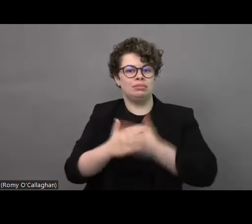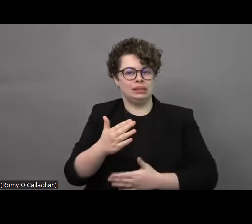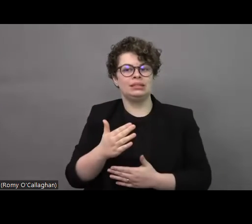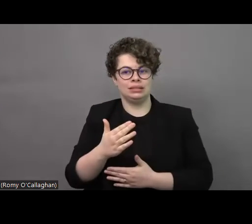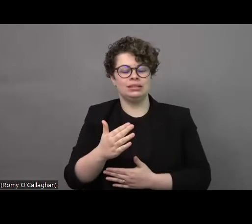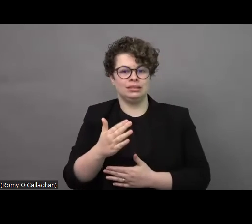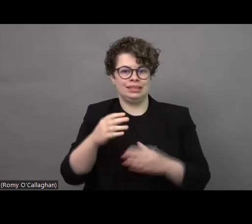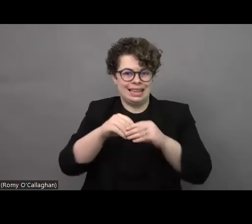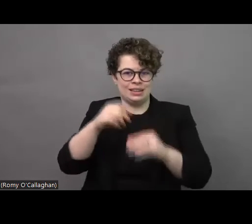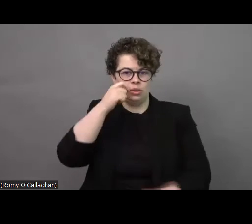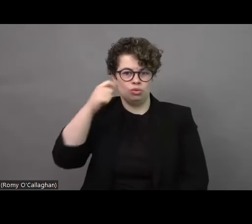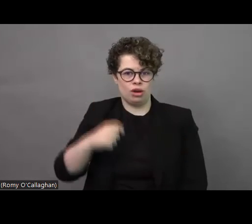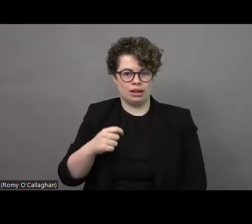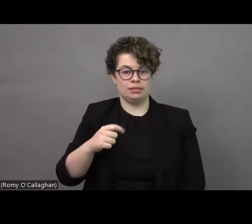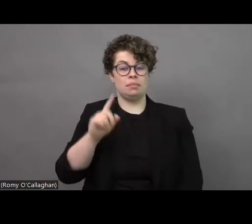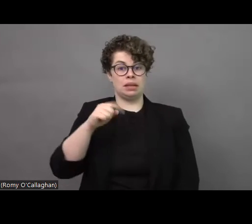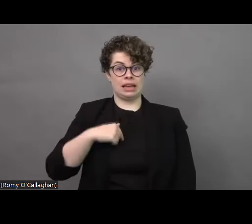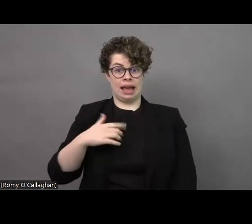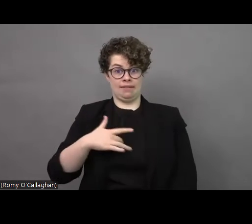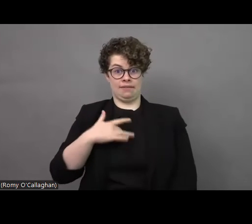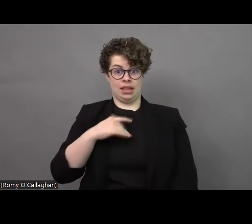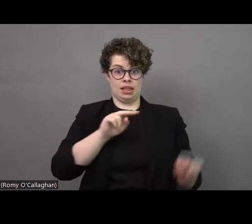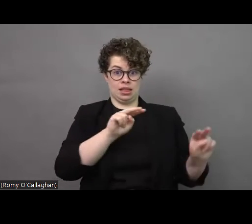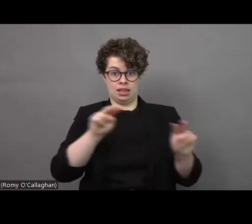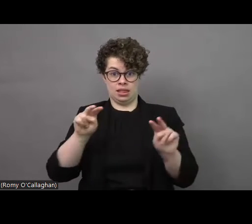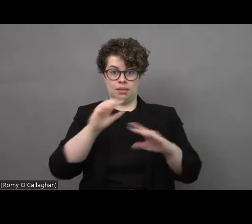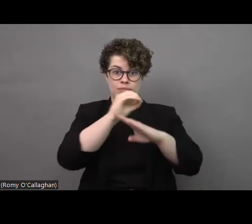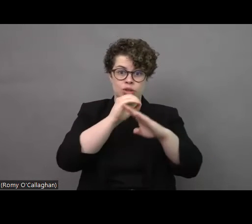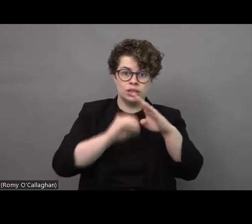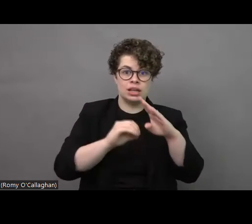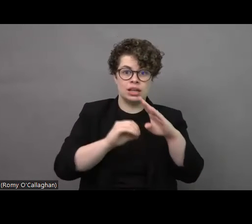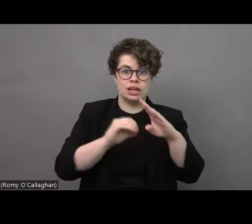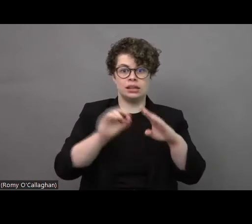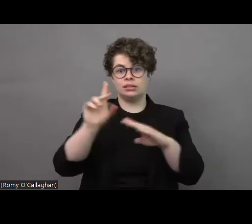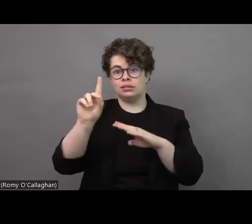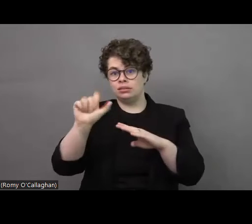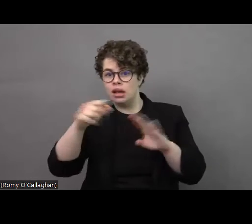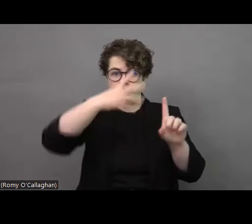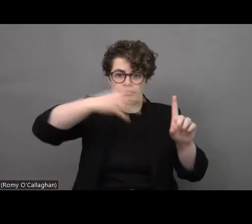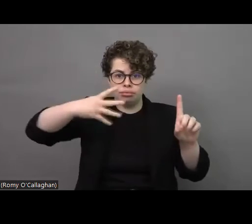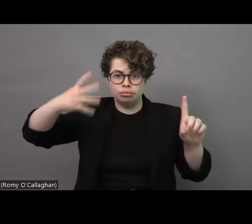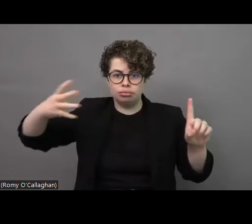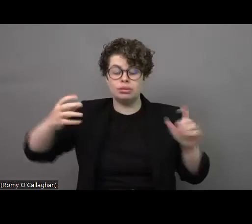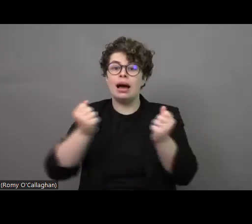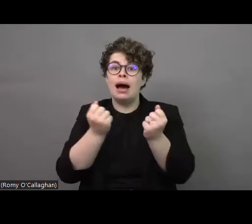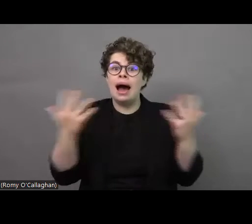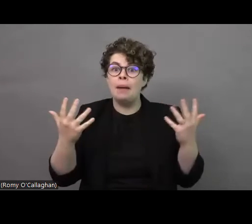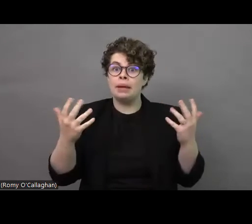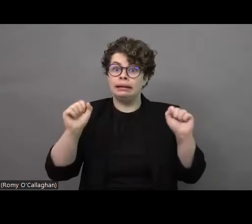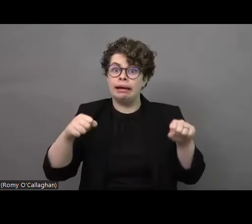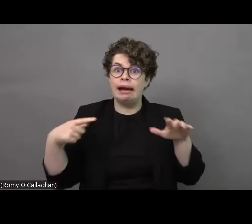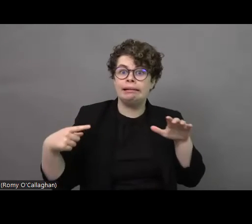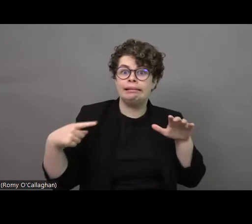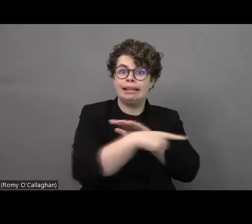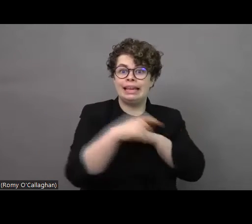think maybe what is missing is any data on how many persons with disabilities have been able to leave Ukraine. I don't know